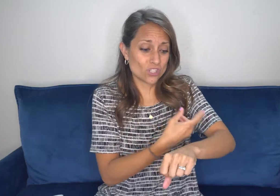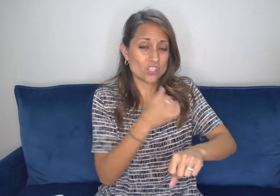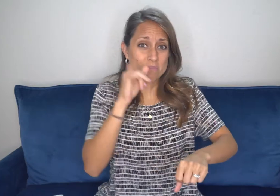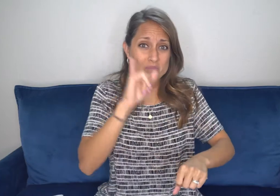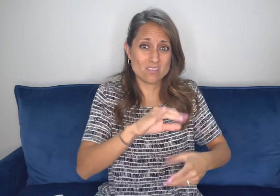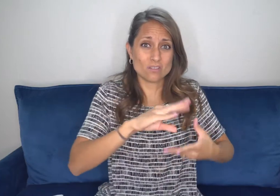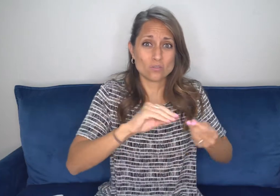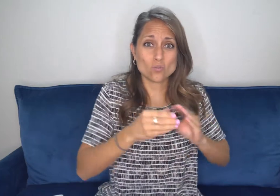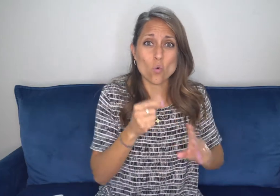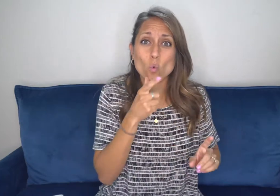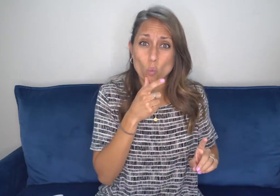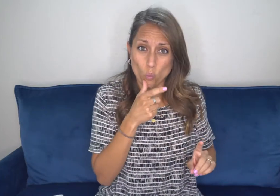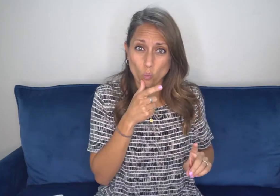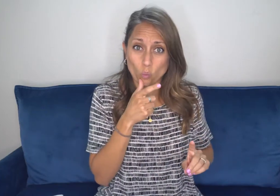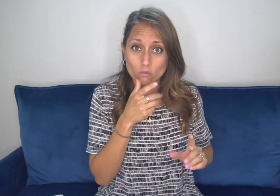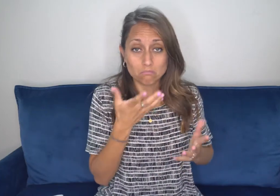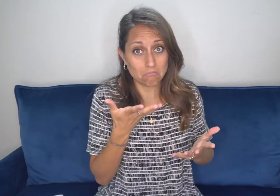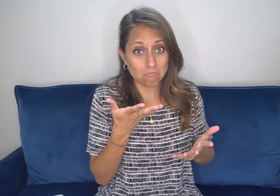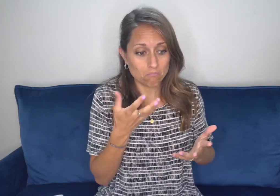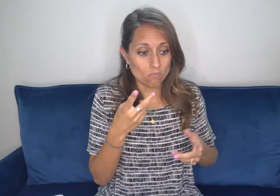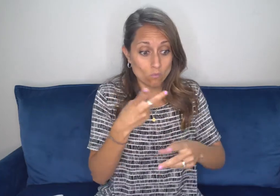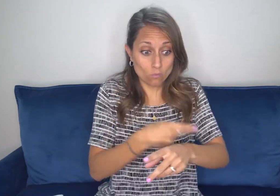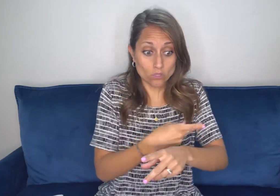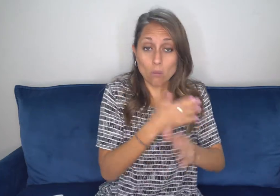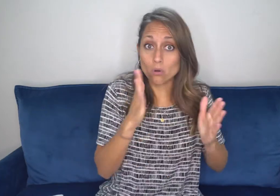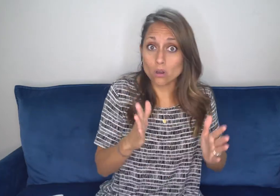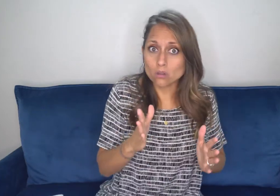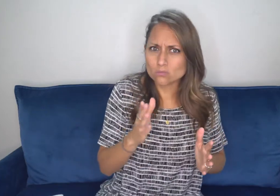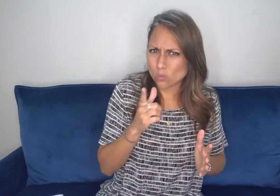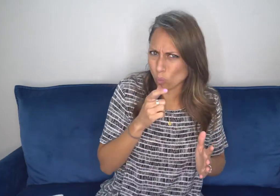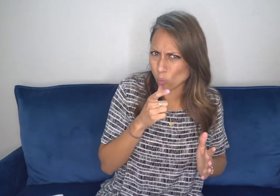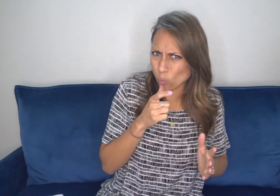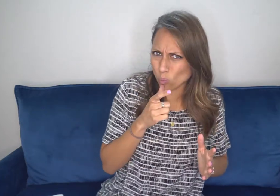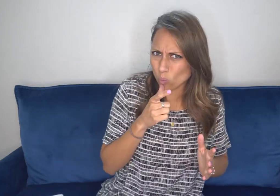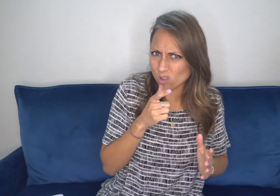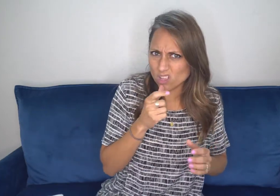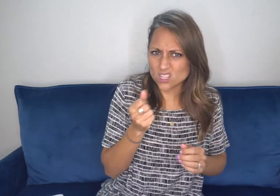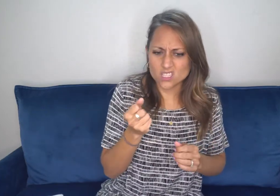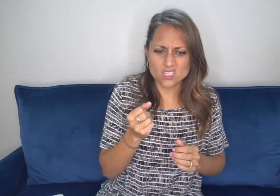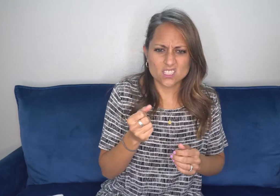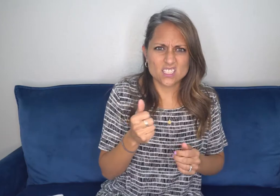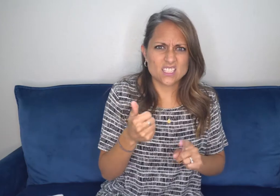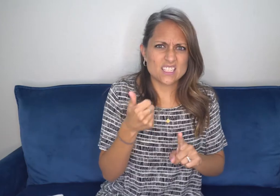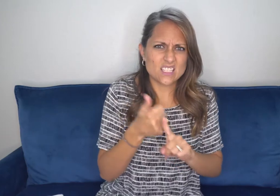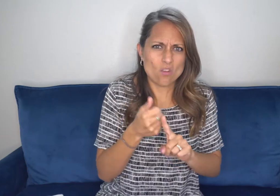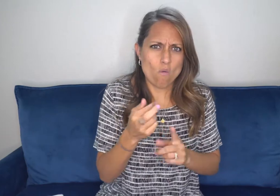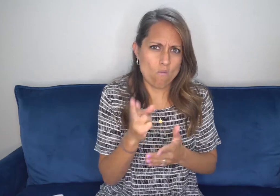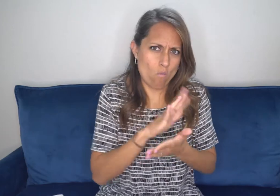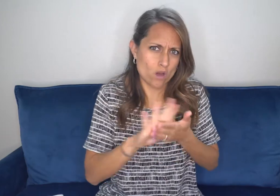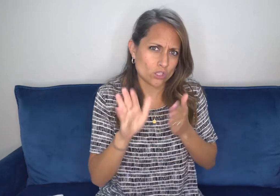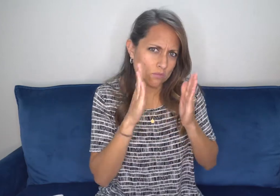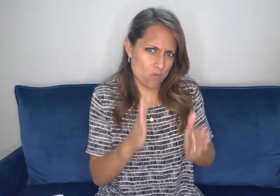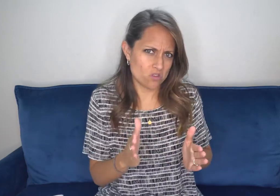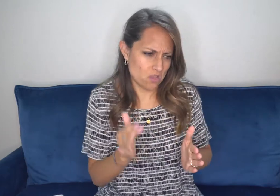means. So we need to think about, you know, who are the sheep in this story? Who is the shepherd in this story?